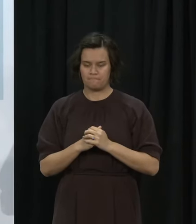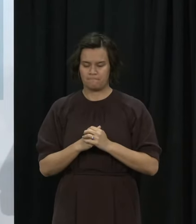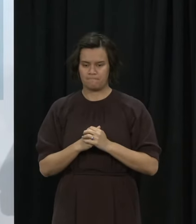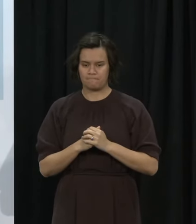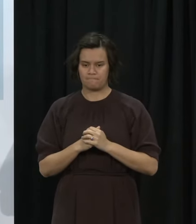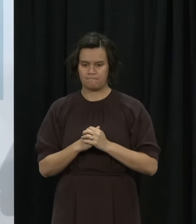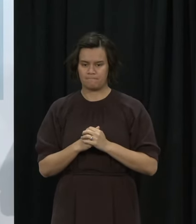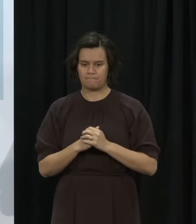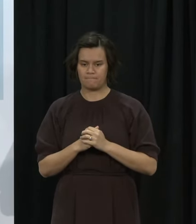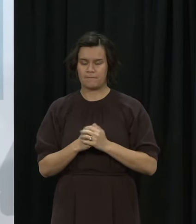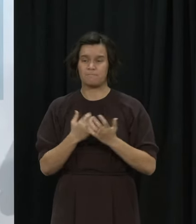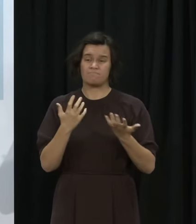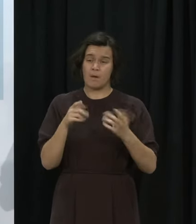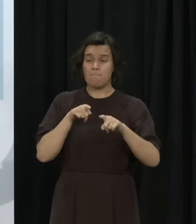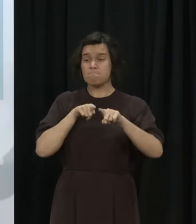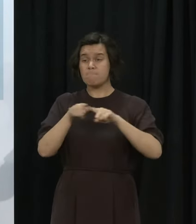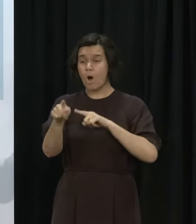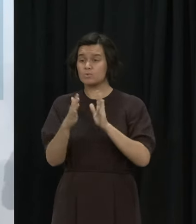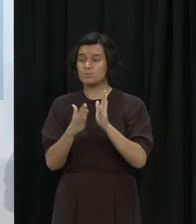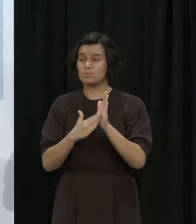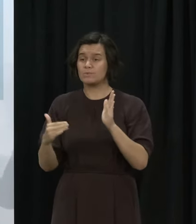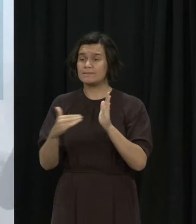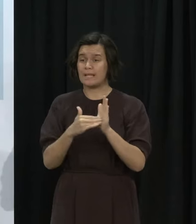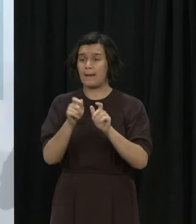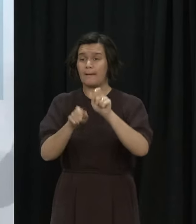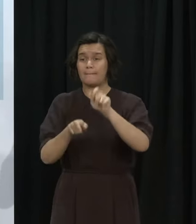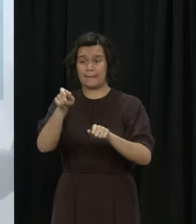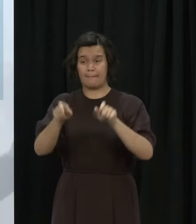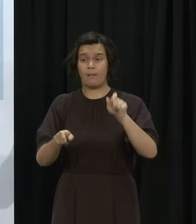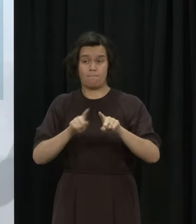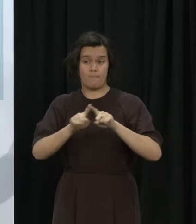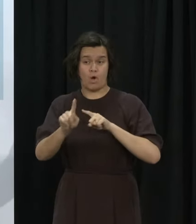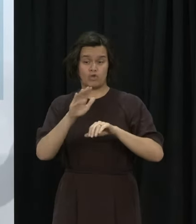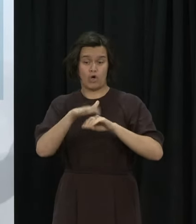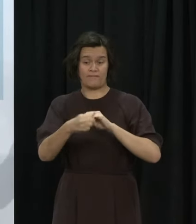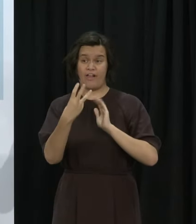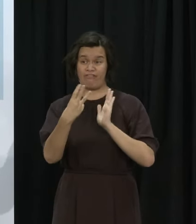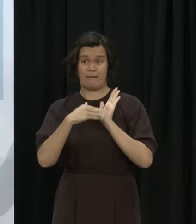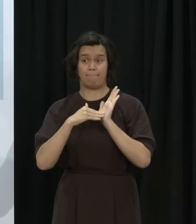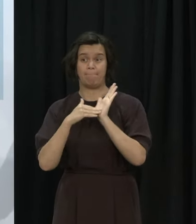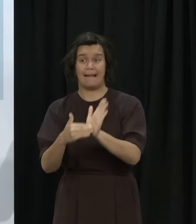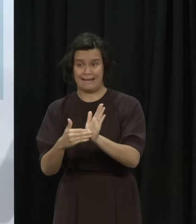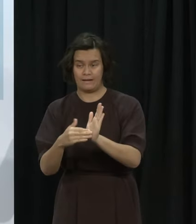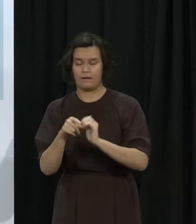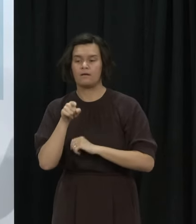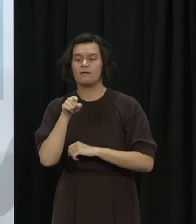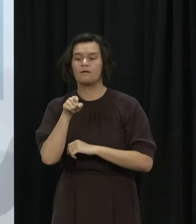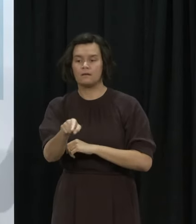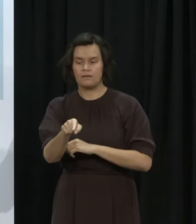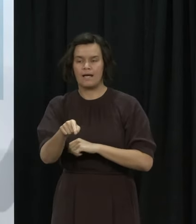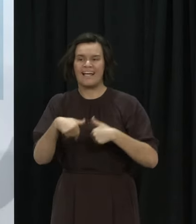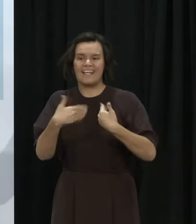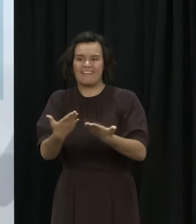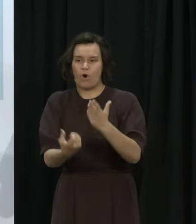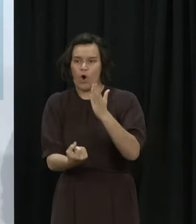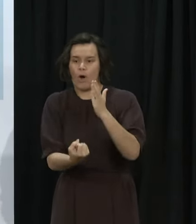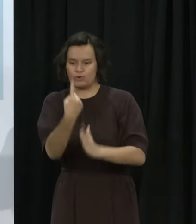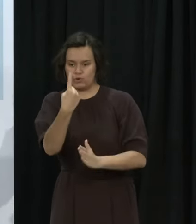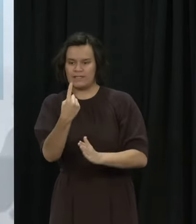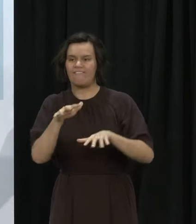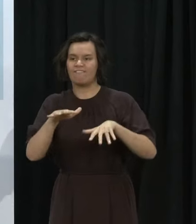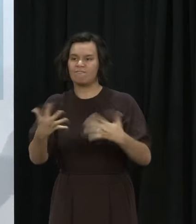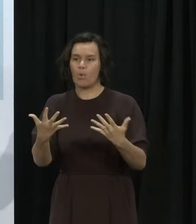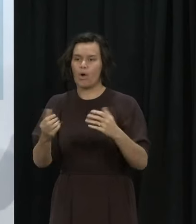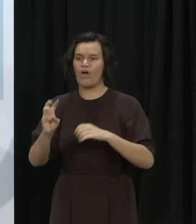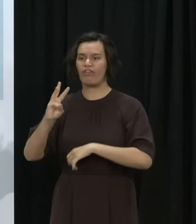Around 3 million New Zealanders will be due to get their booster by the end of February and, assuming most of this group get their booster